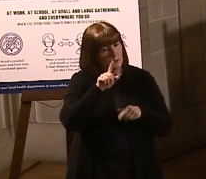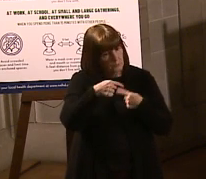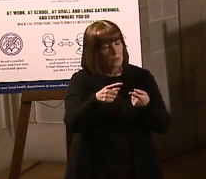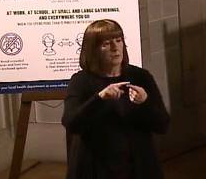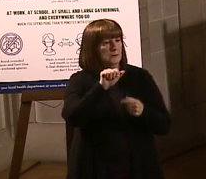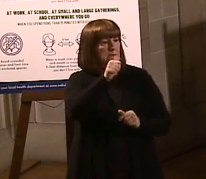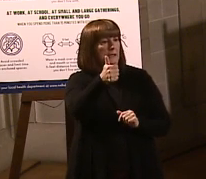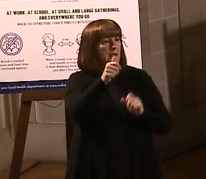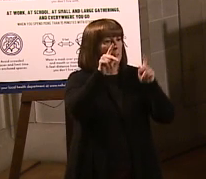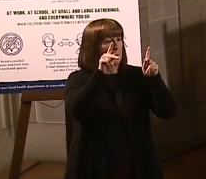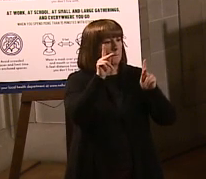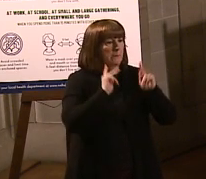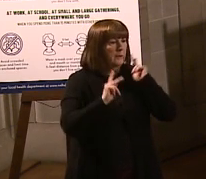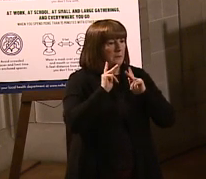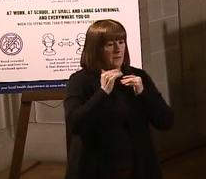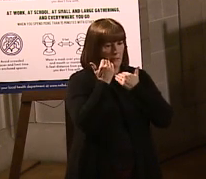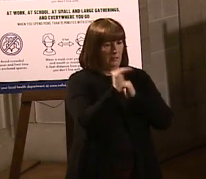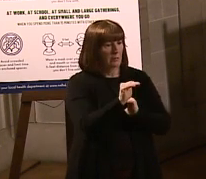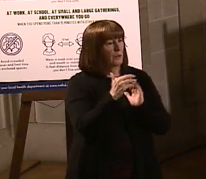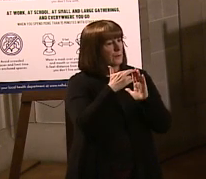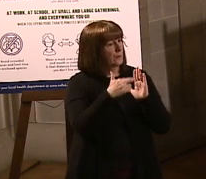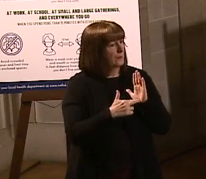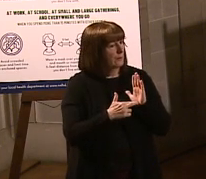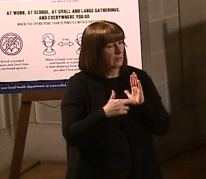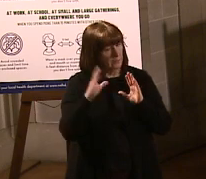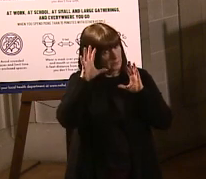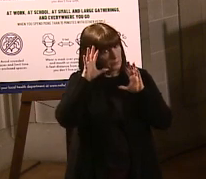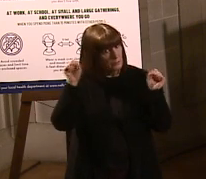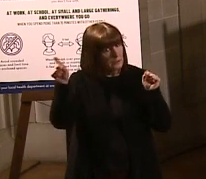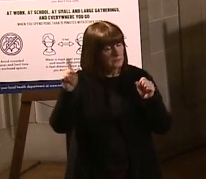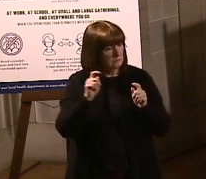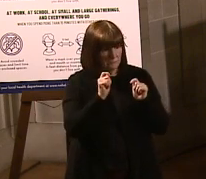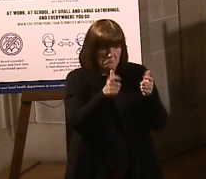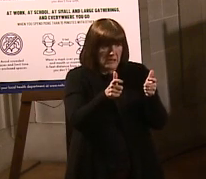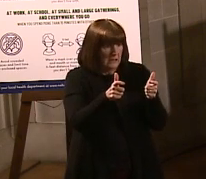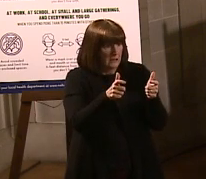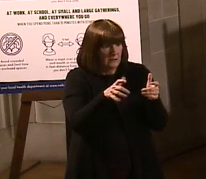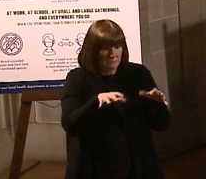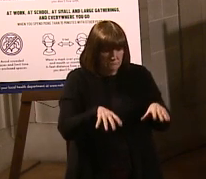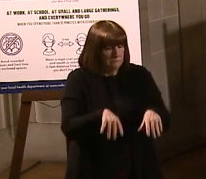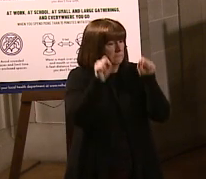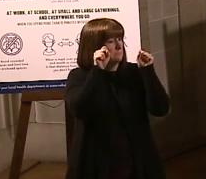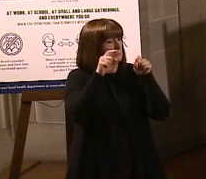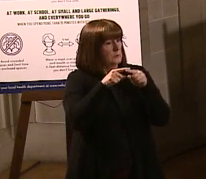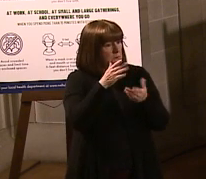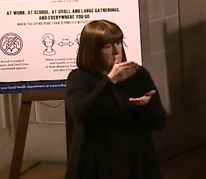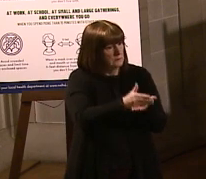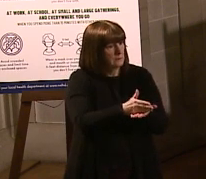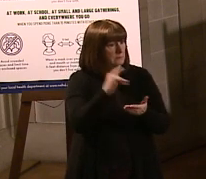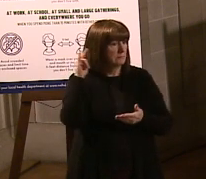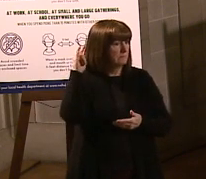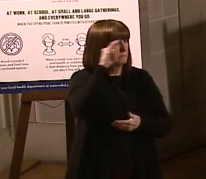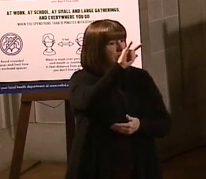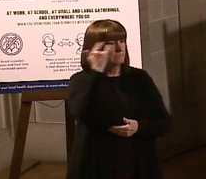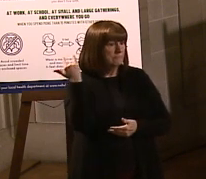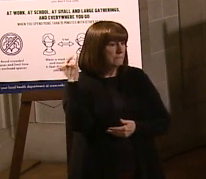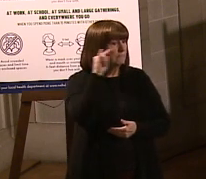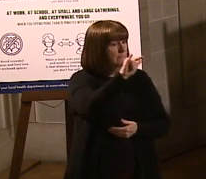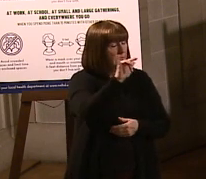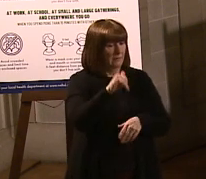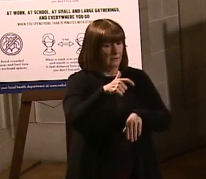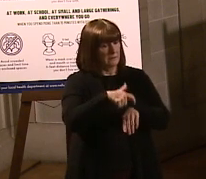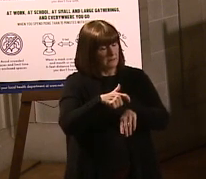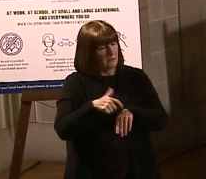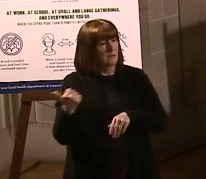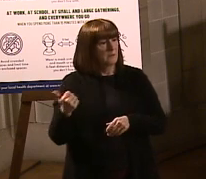rule right away. So the President took immediate steps. The President took immediate steps to stop airline travel. At the time, as I recall, also